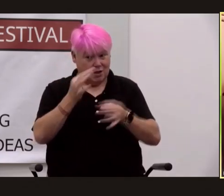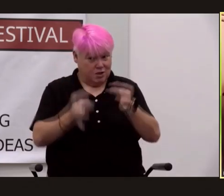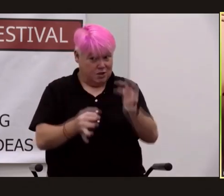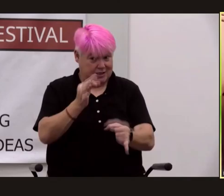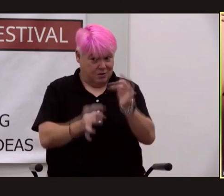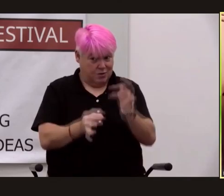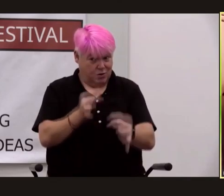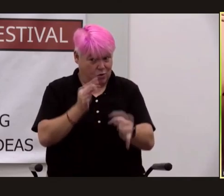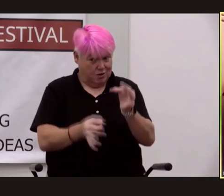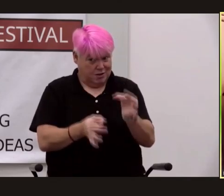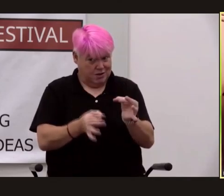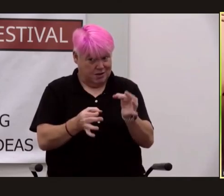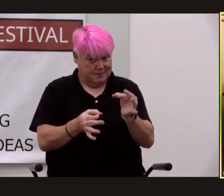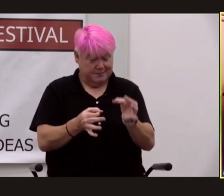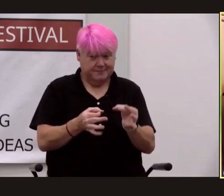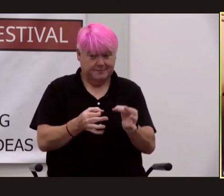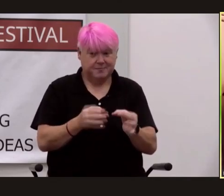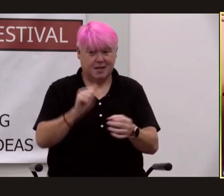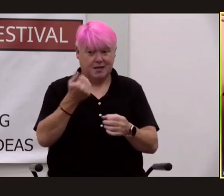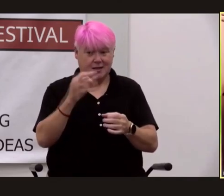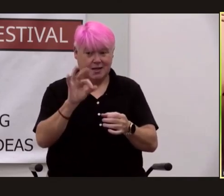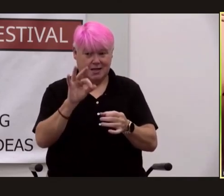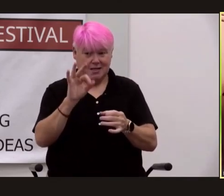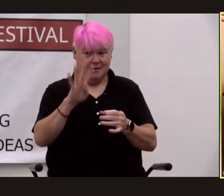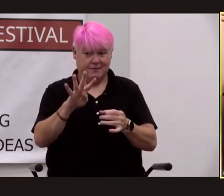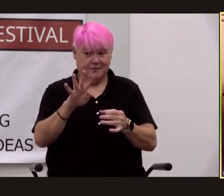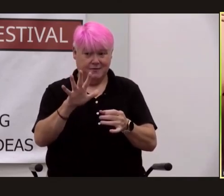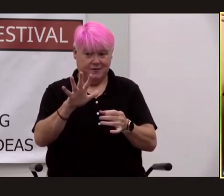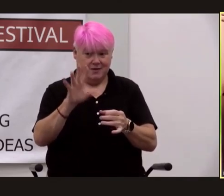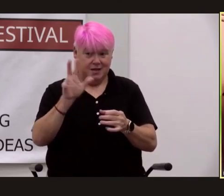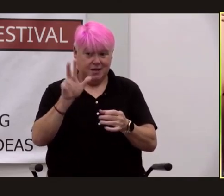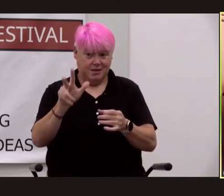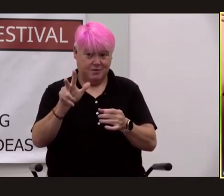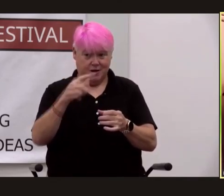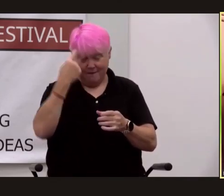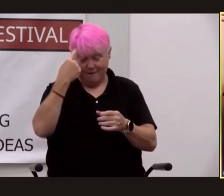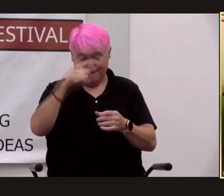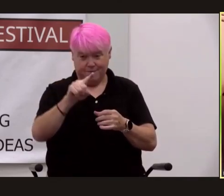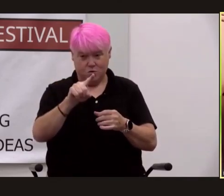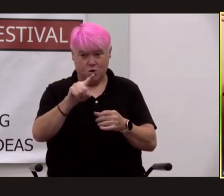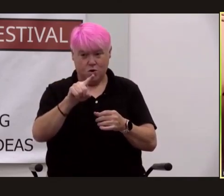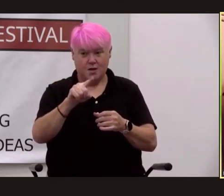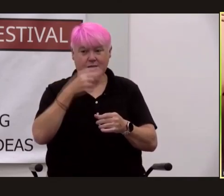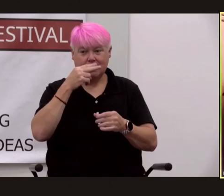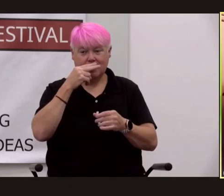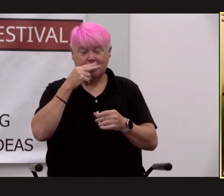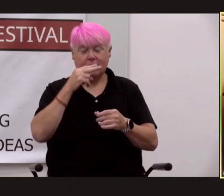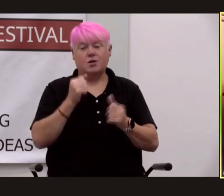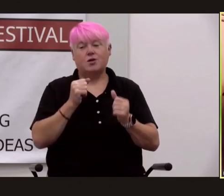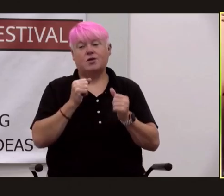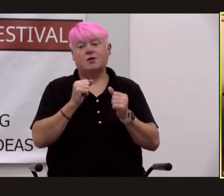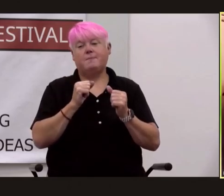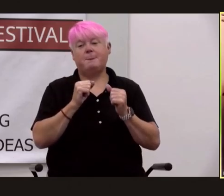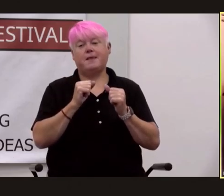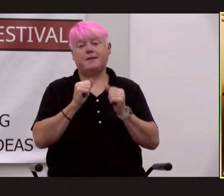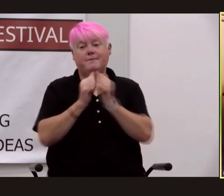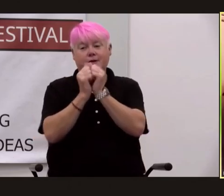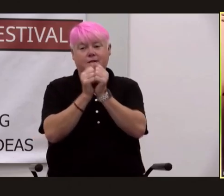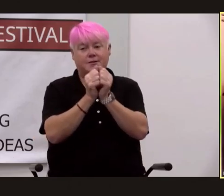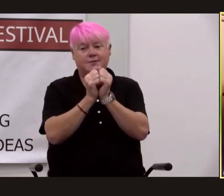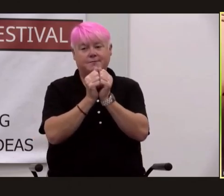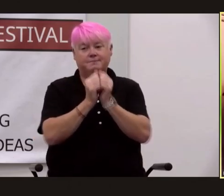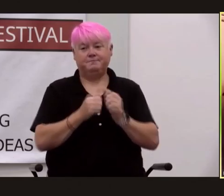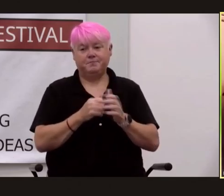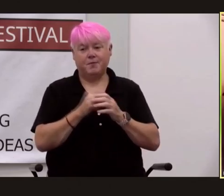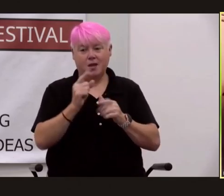mccarthy period in 1953 for his communist associations uh he said to a reporter if